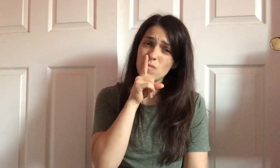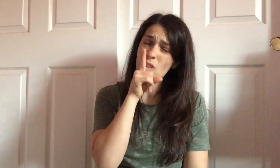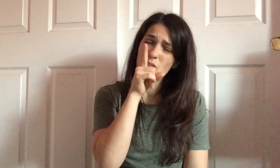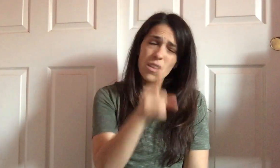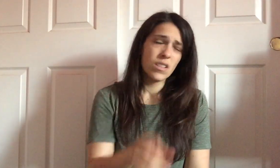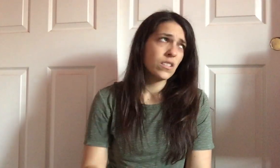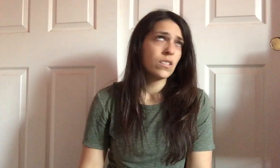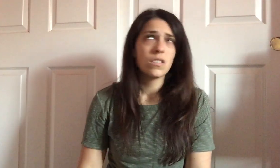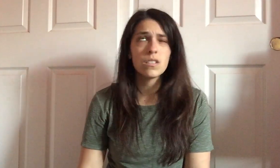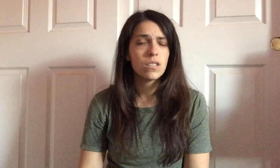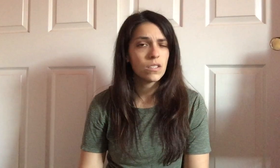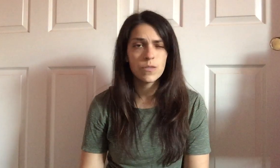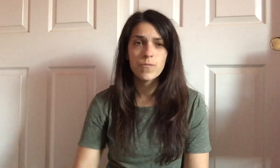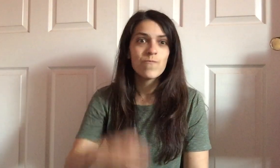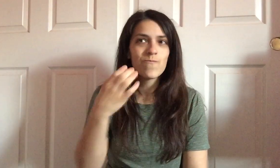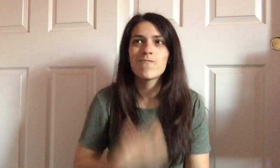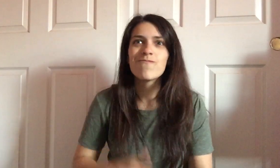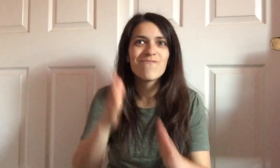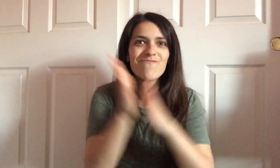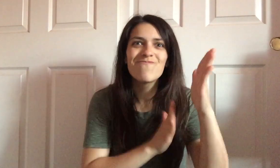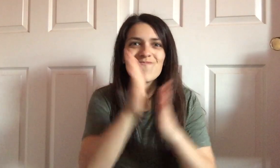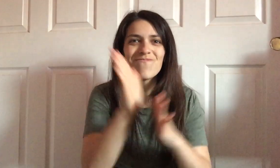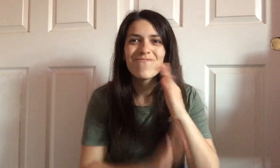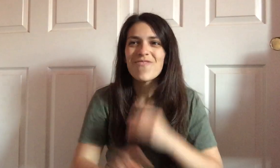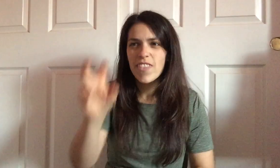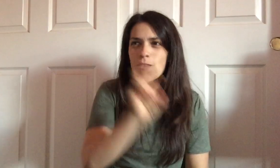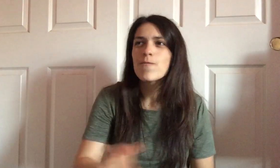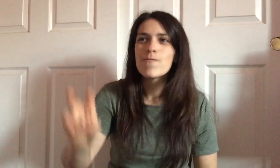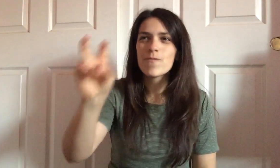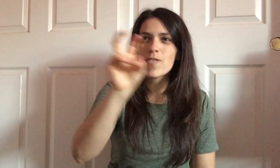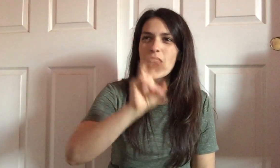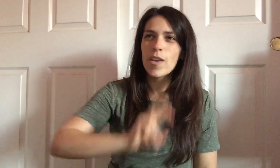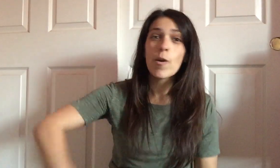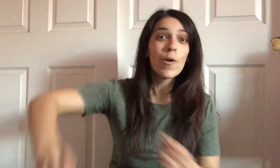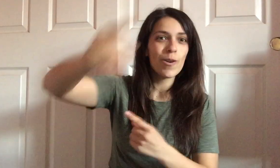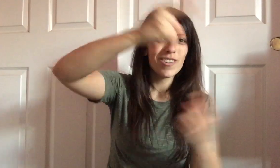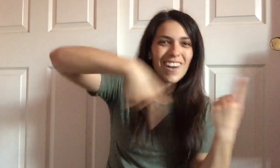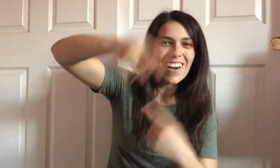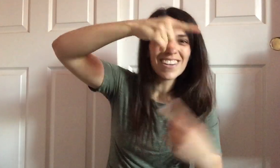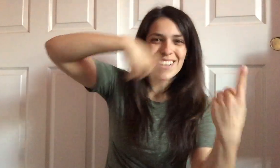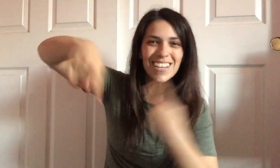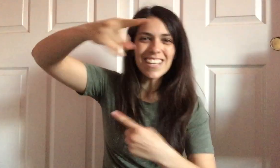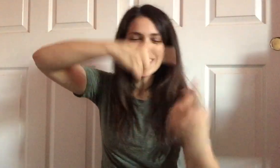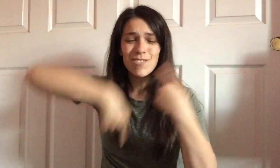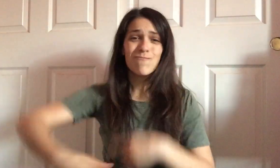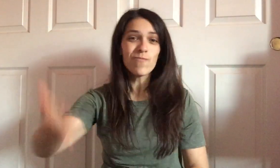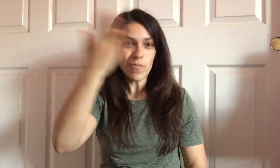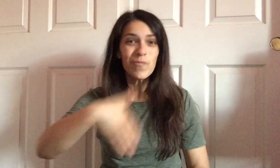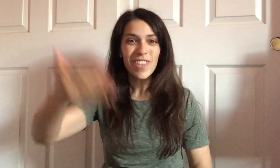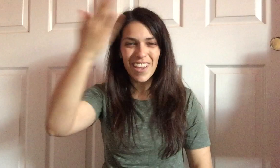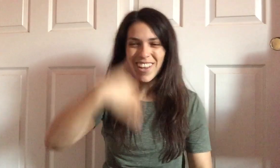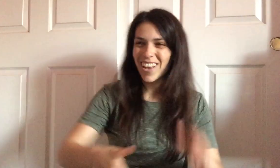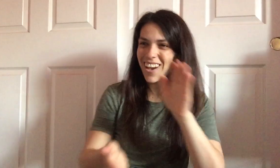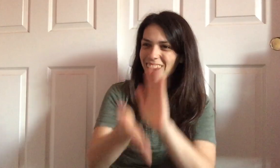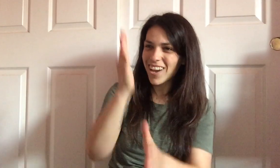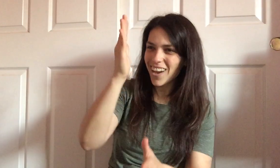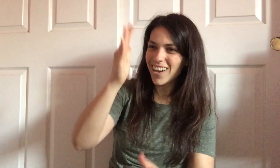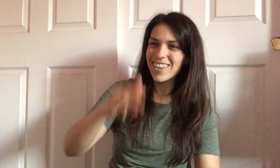to Dublin, one, two, three, Puck the hair and turn it down the rocky road, and all the way to Dublin White for all the rap.